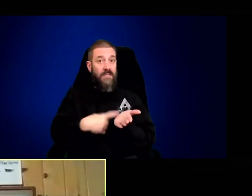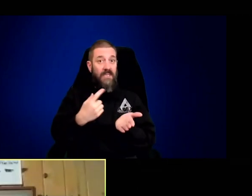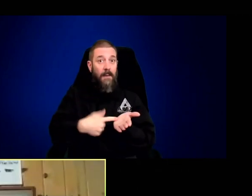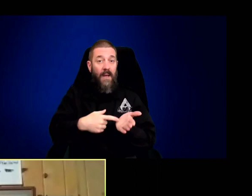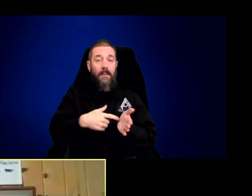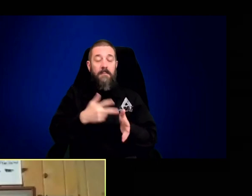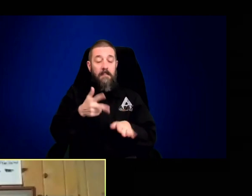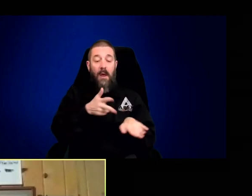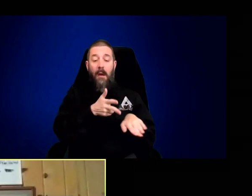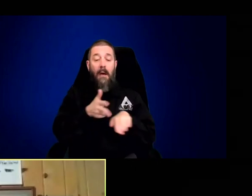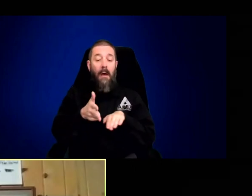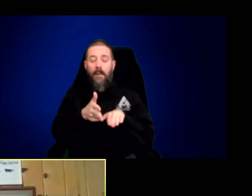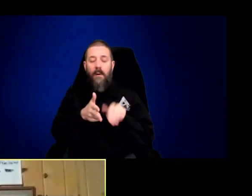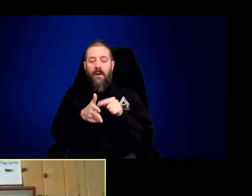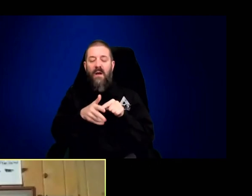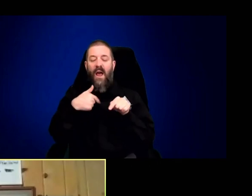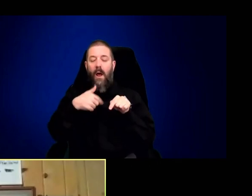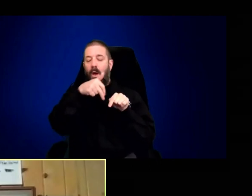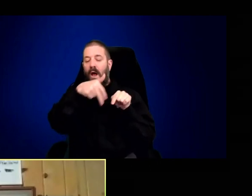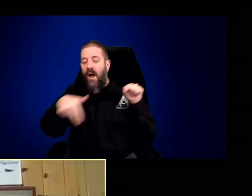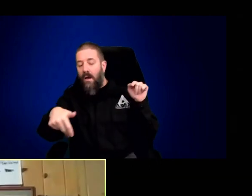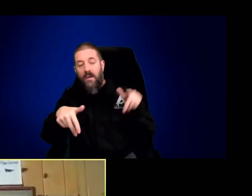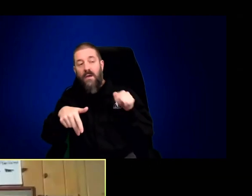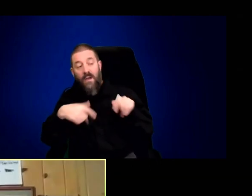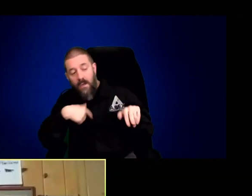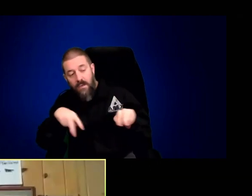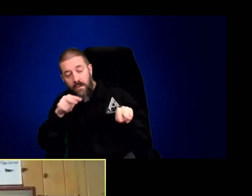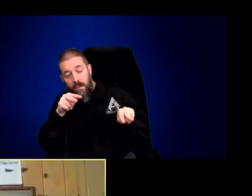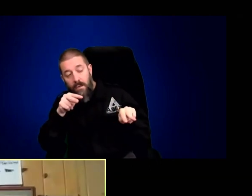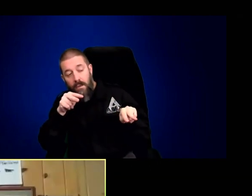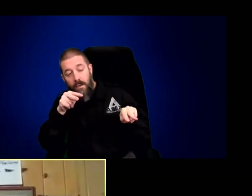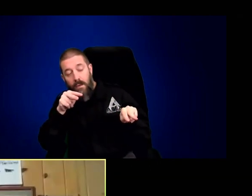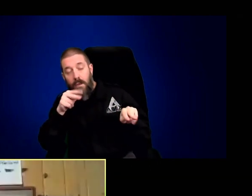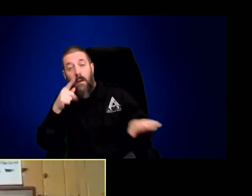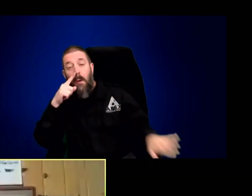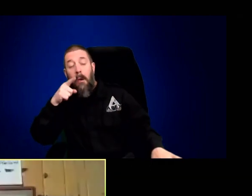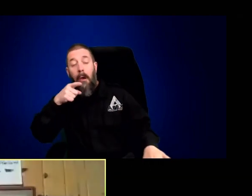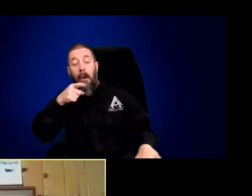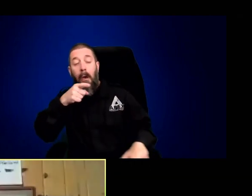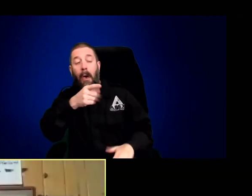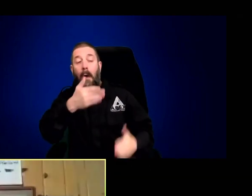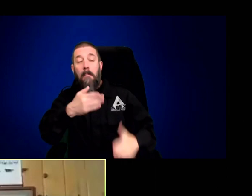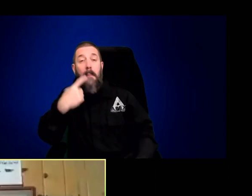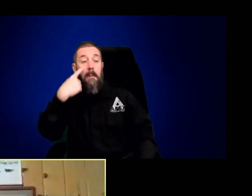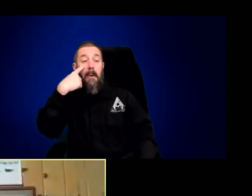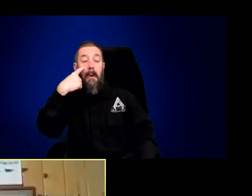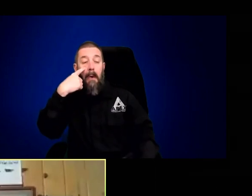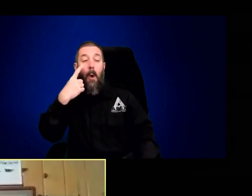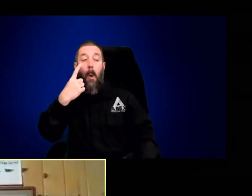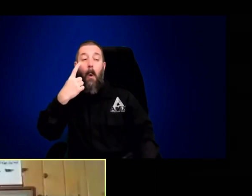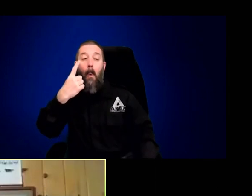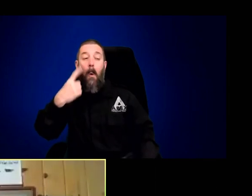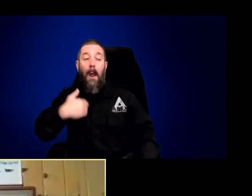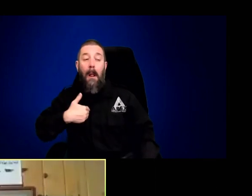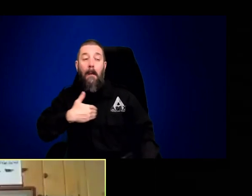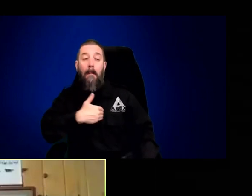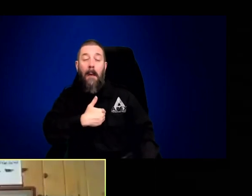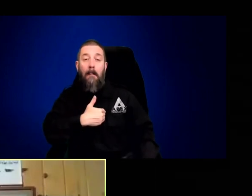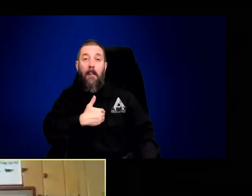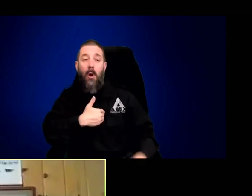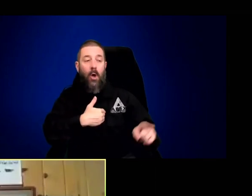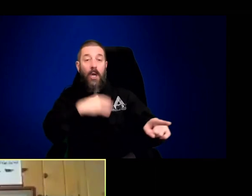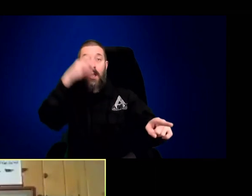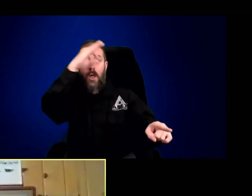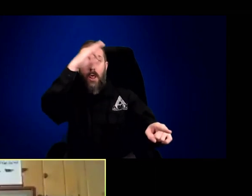the wolves, maybe a half a mile, something like that. I've had cases where I've been off the road watching them from a